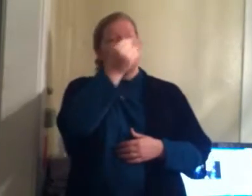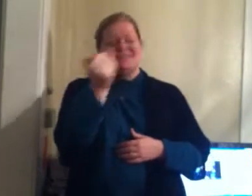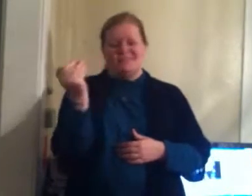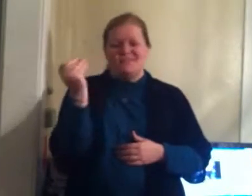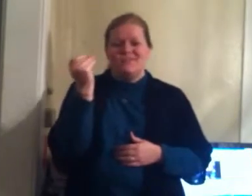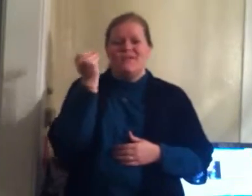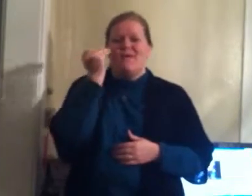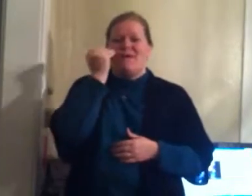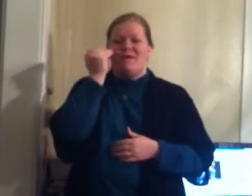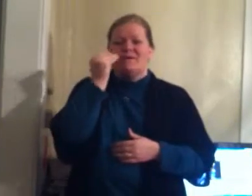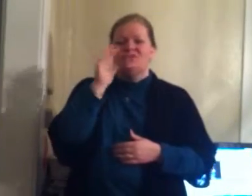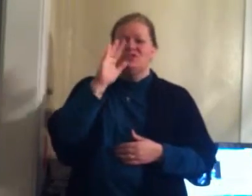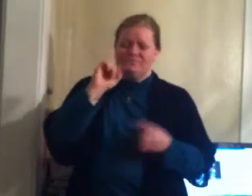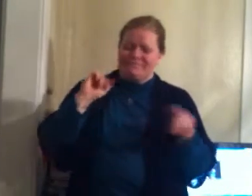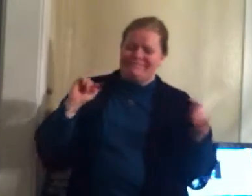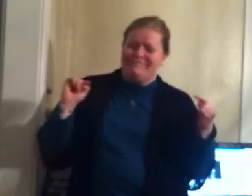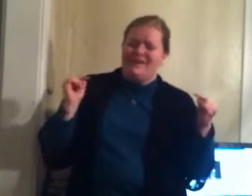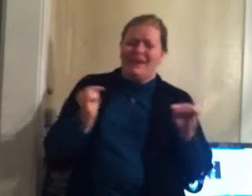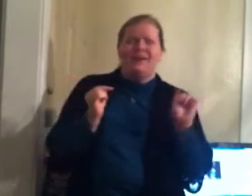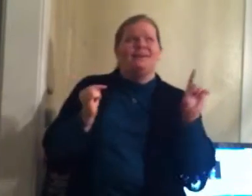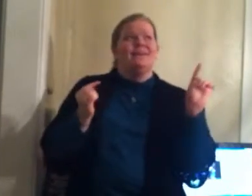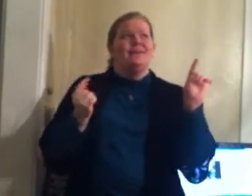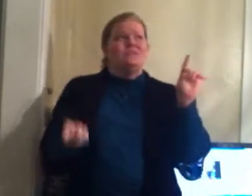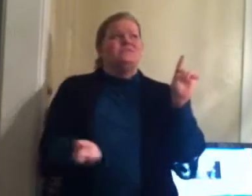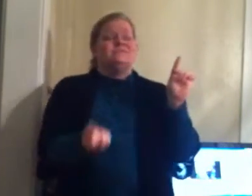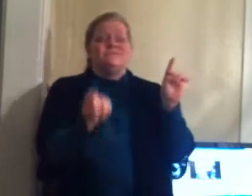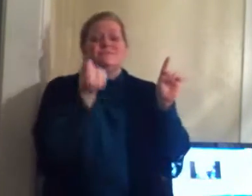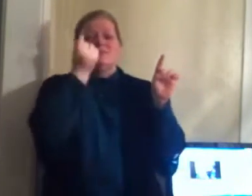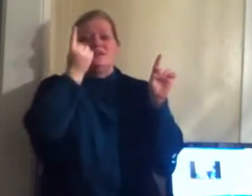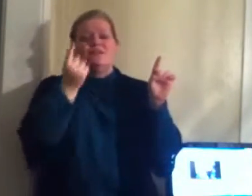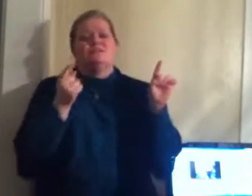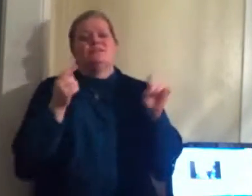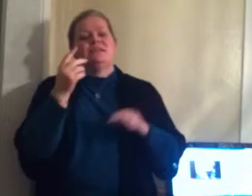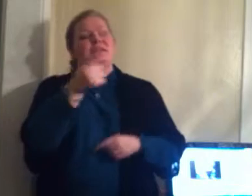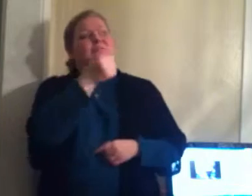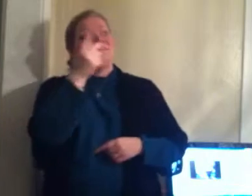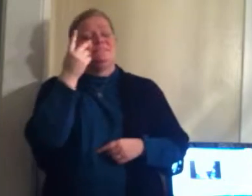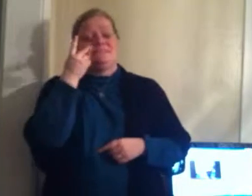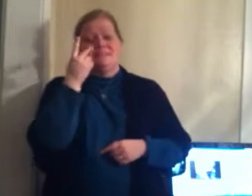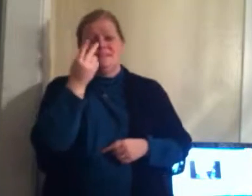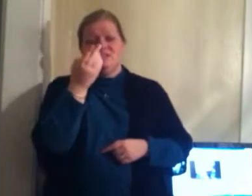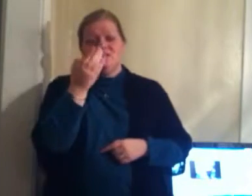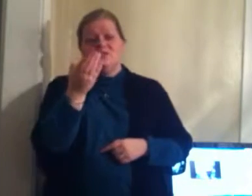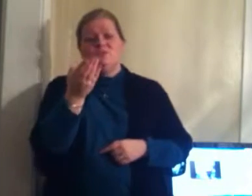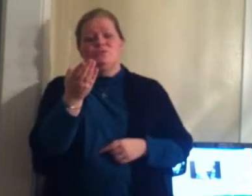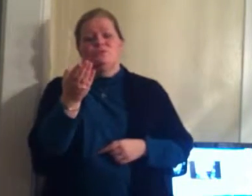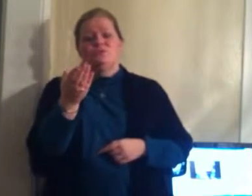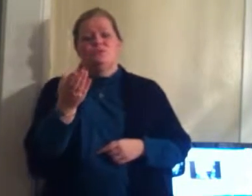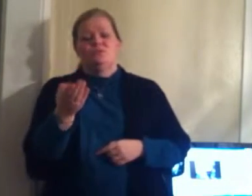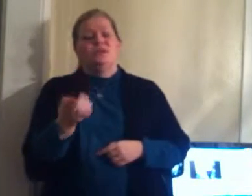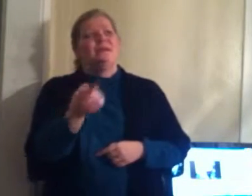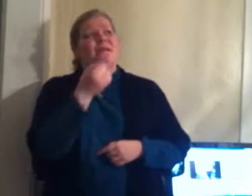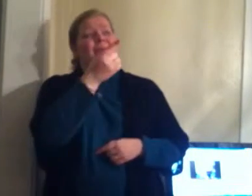He'll talk to you You'll see you And